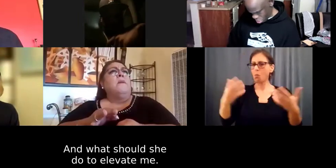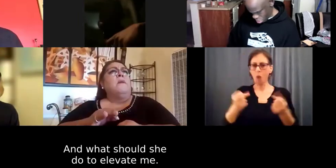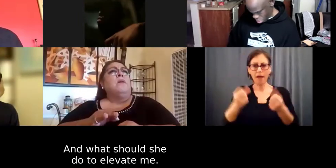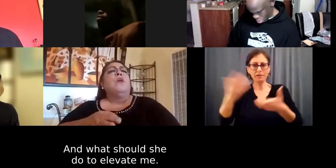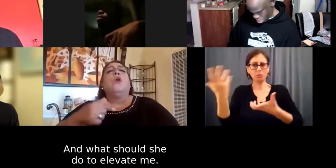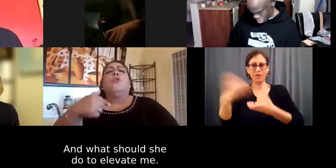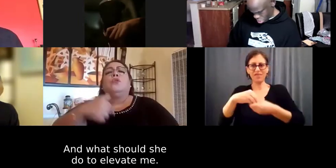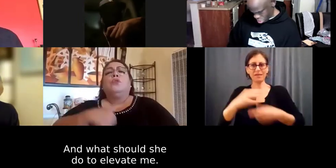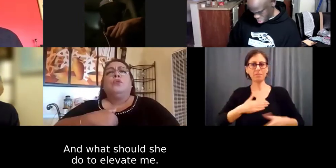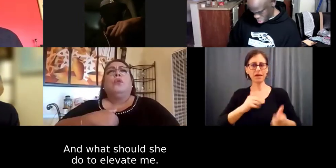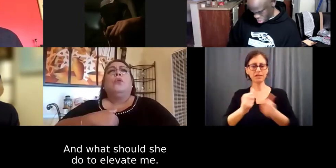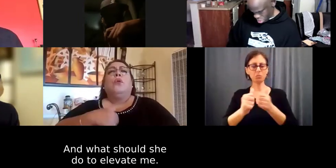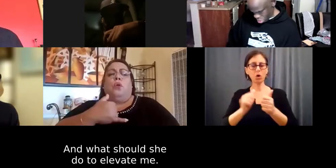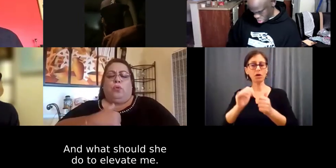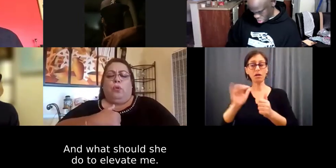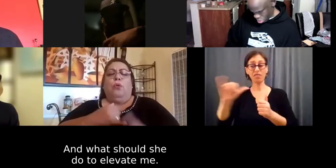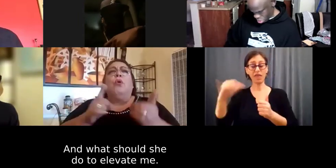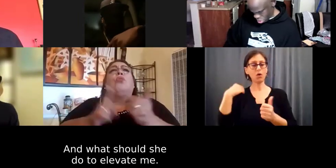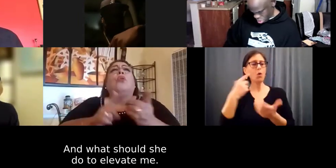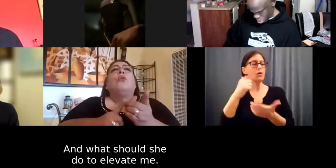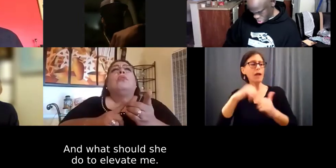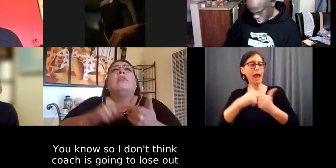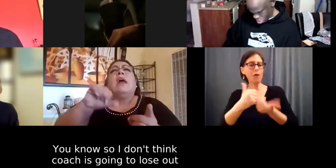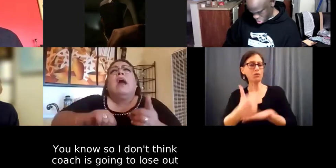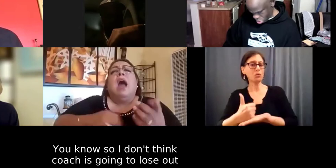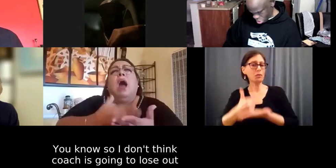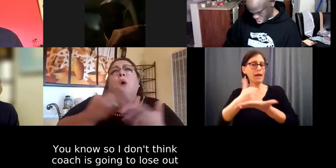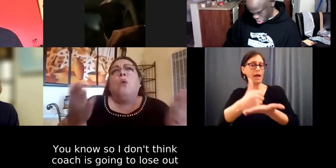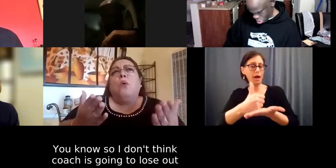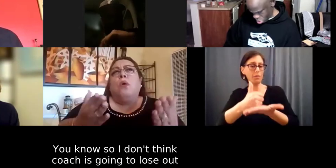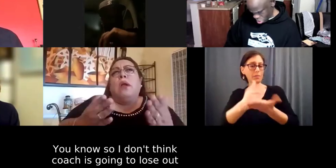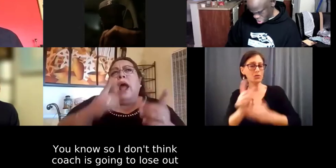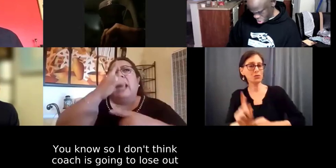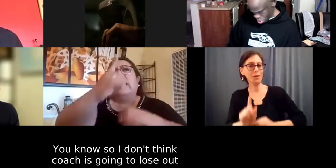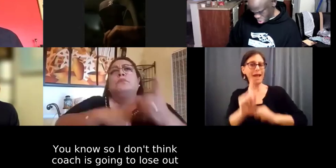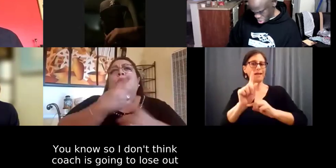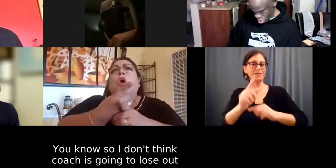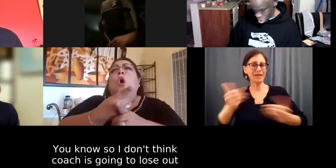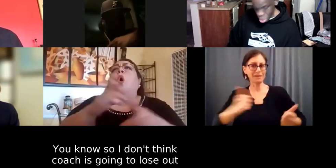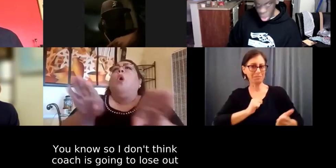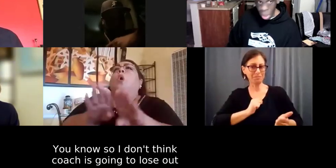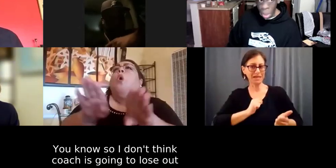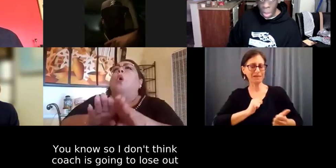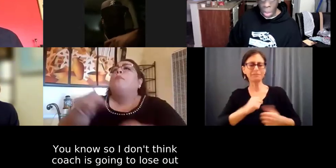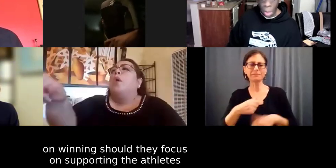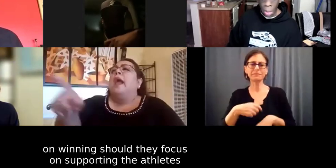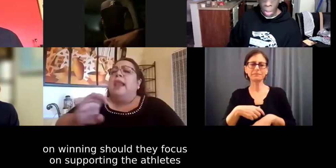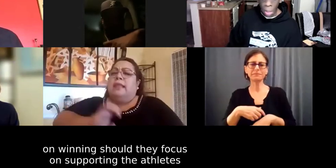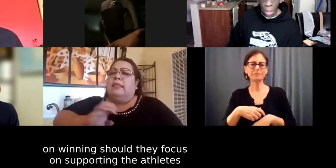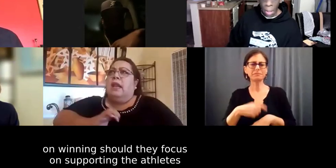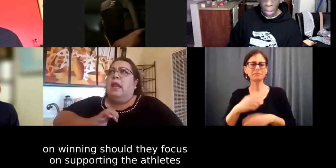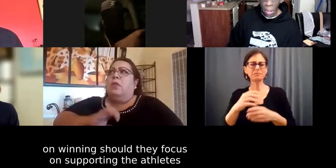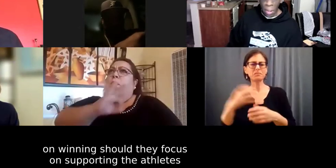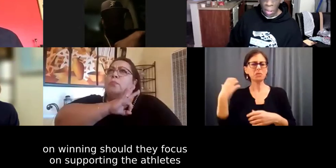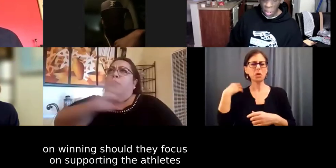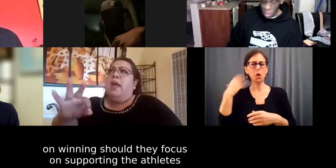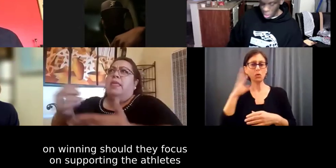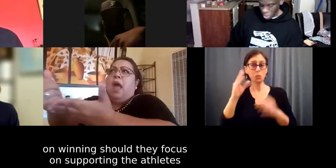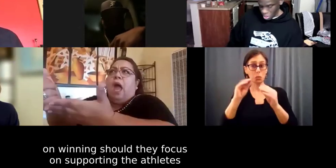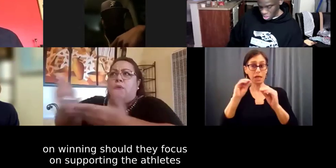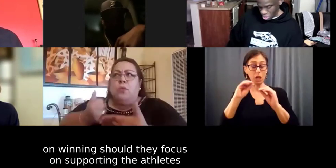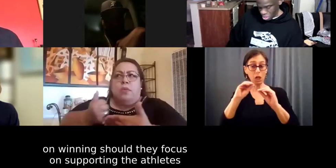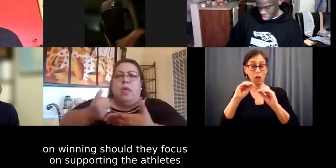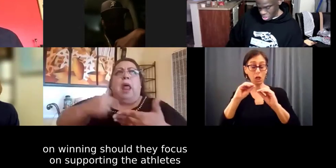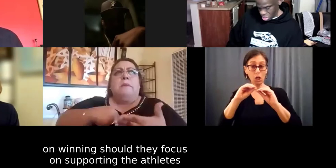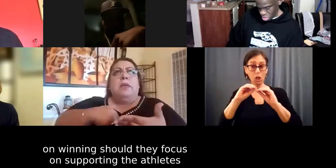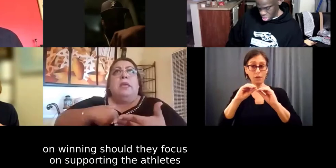could she do to elevate me? You know? So I, I don't think coaches are going to lose out on, on winning. Should